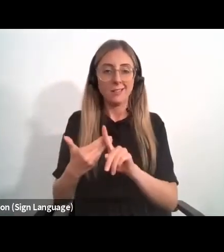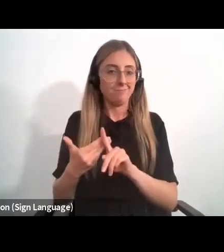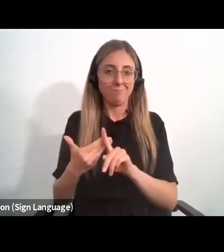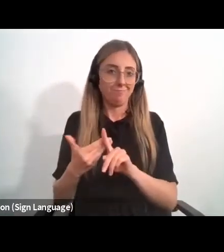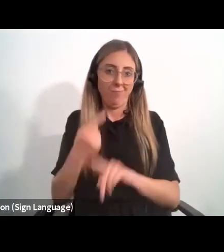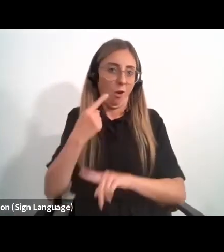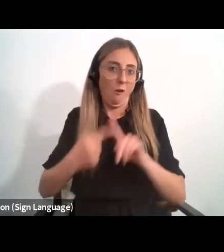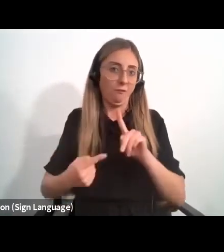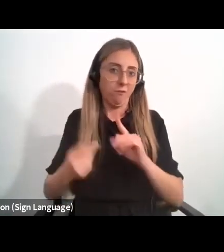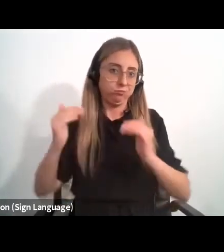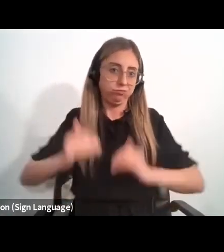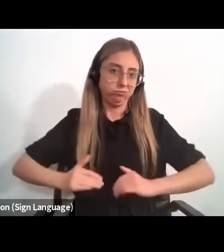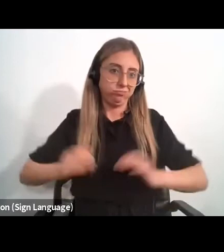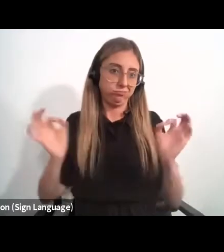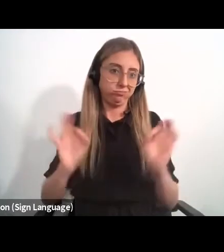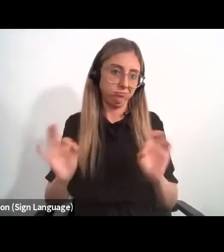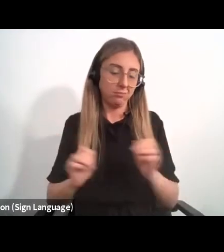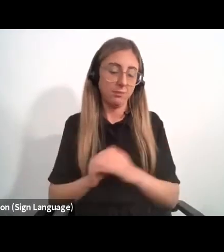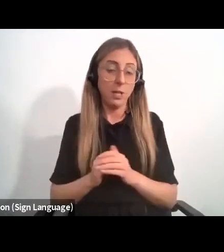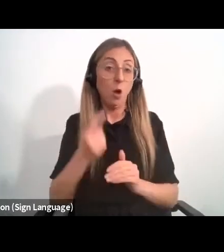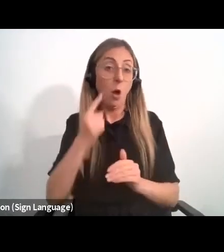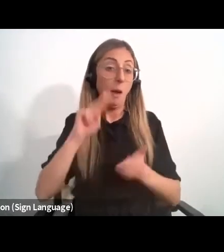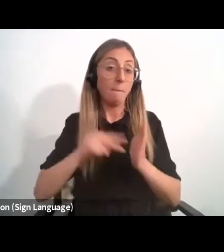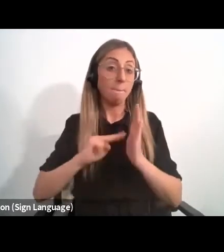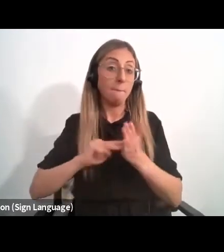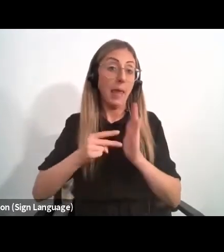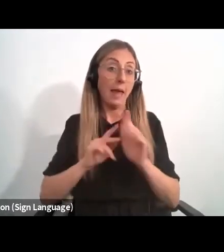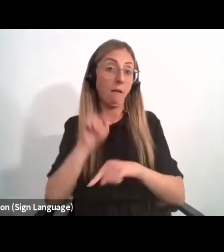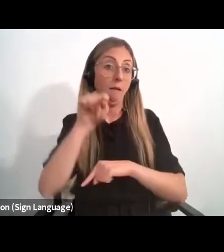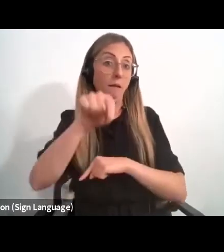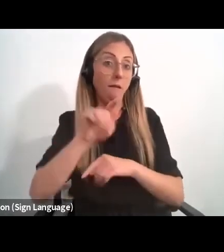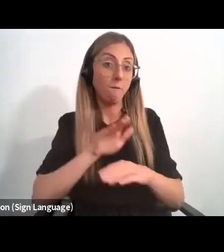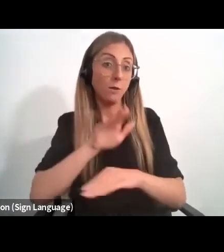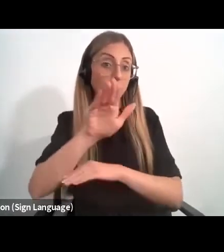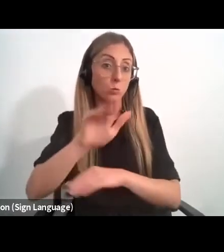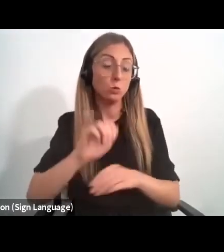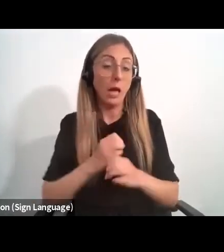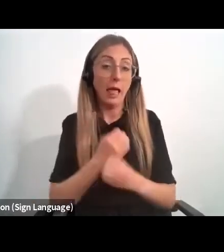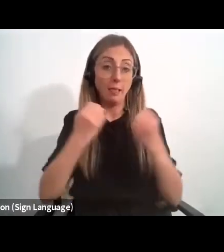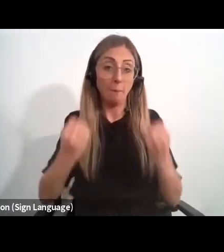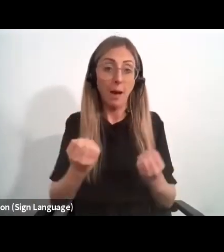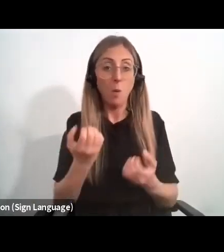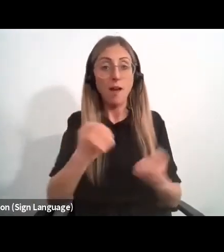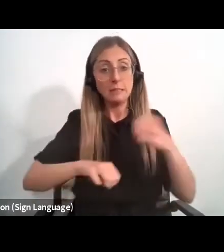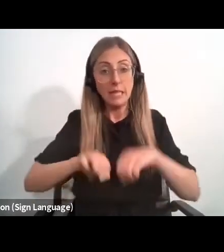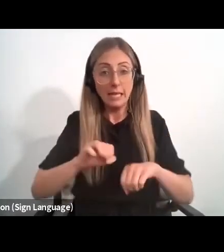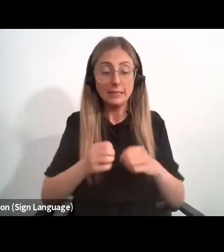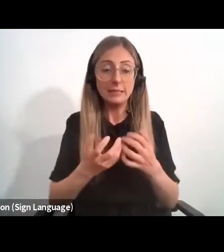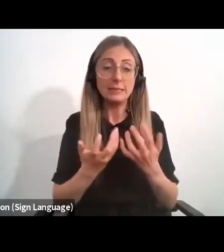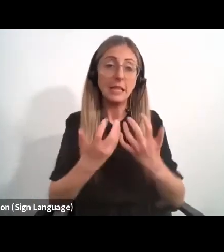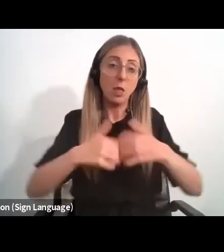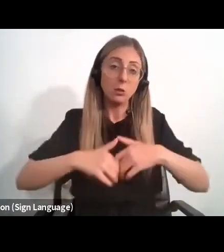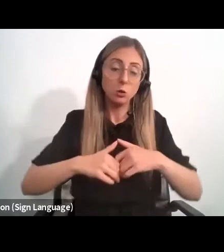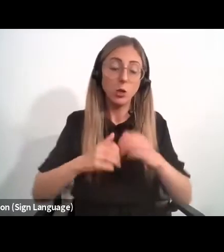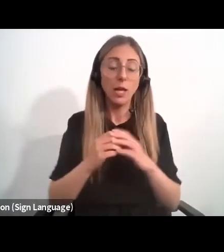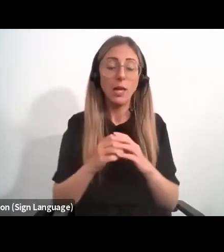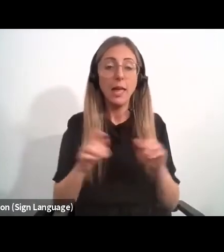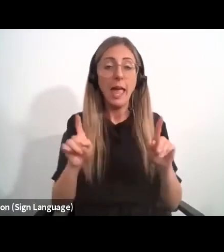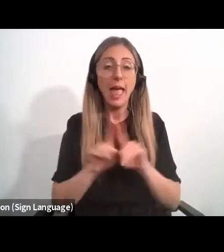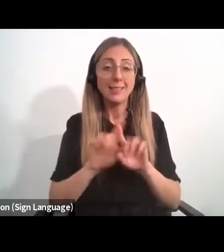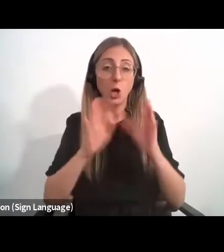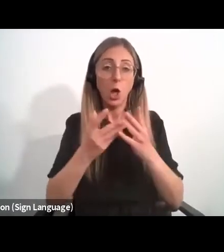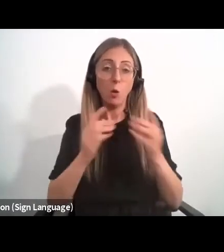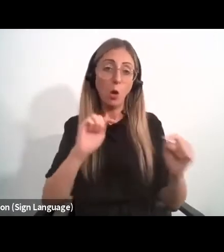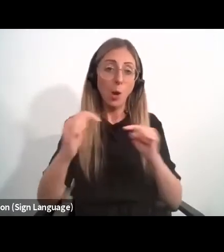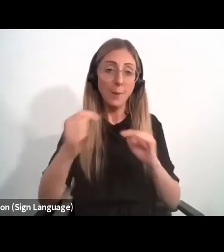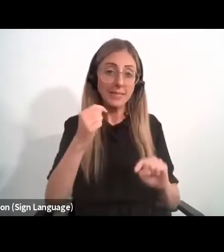of World War II. And looking ahead, the power of science, technology as drivers of growth and global competitiveness